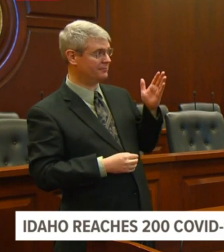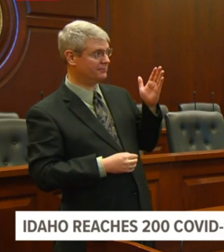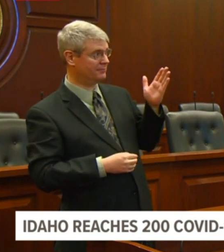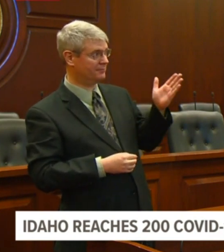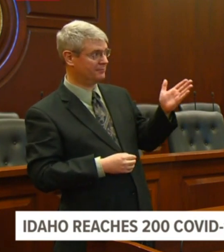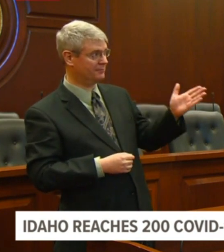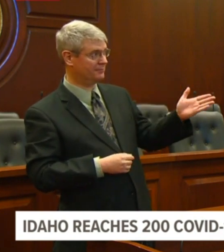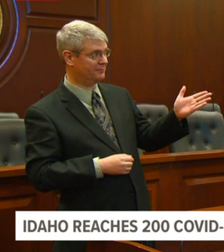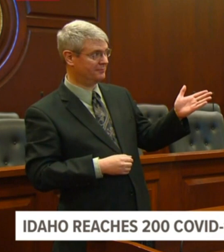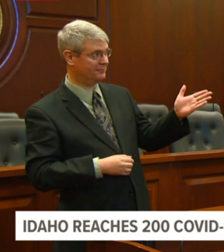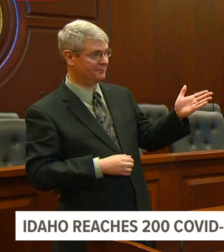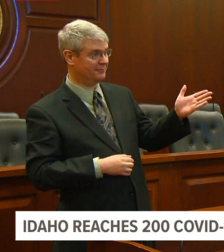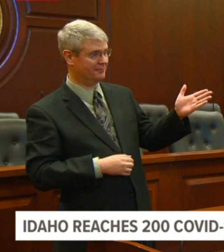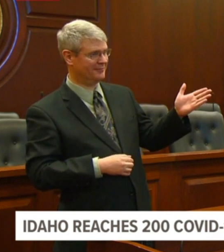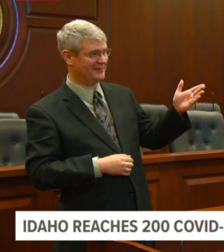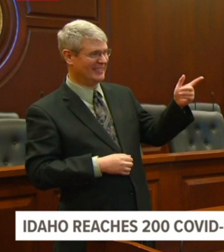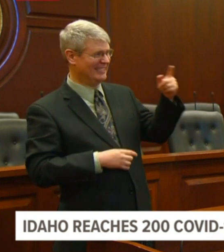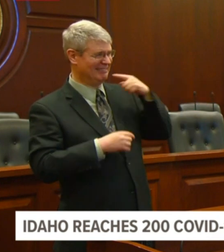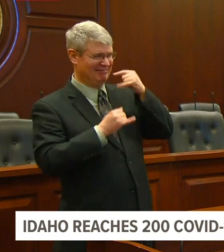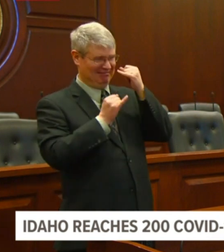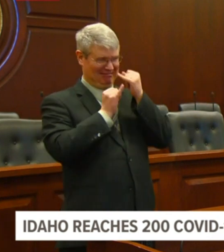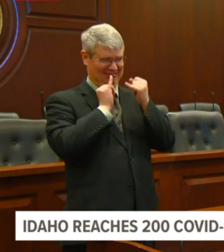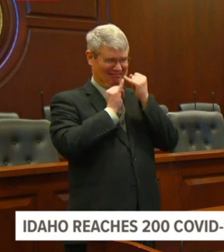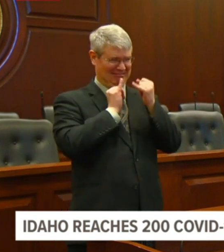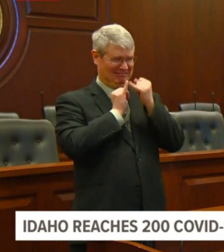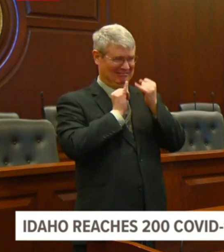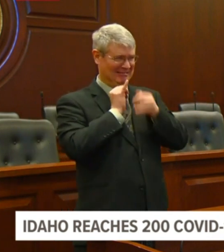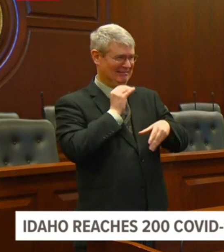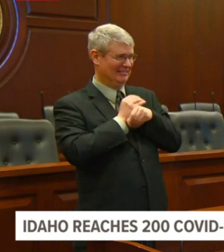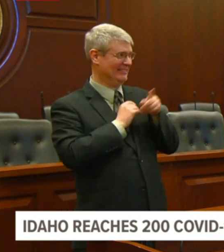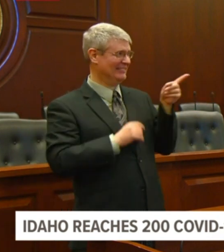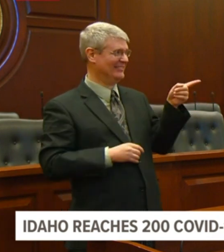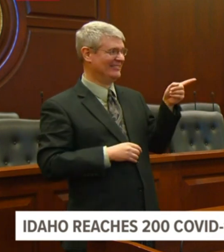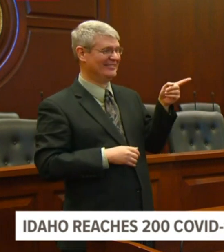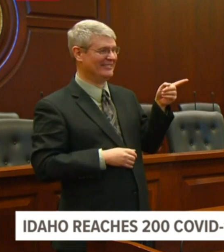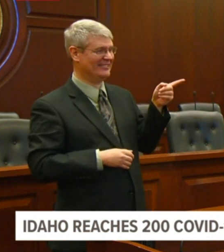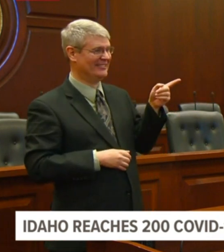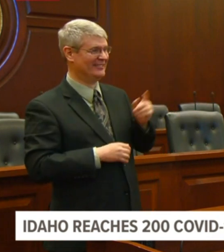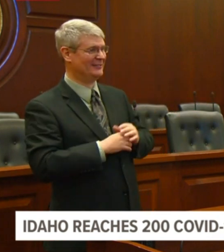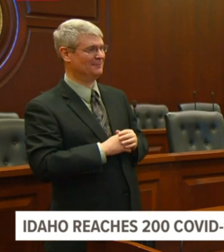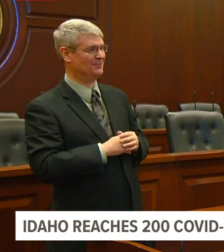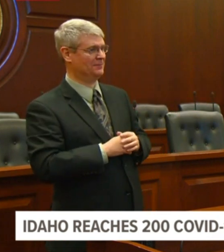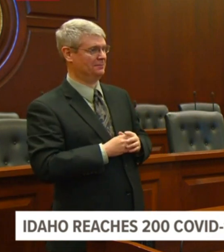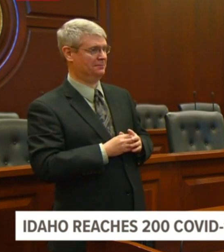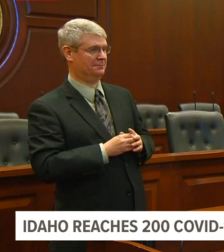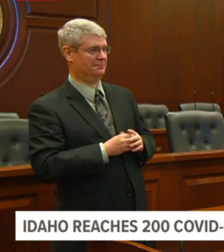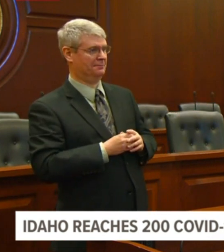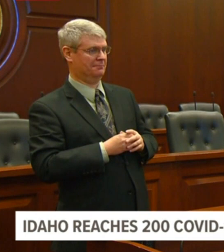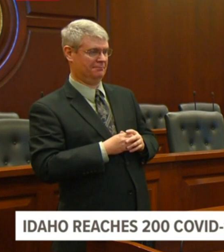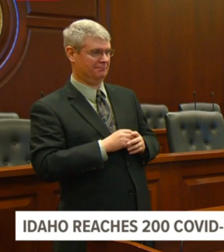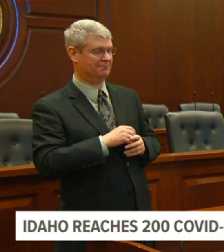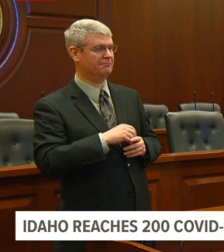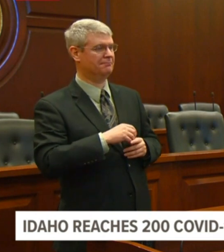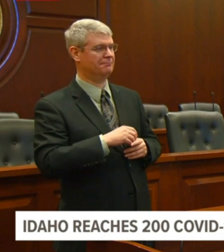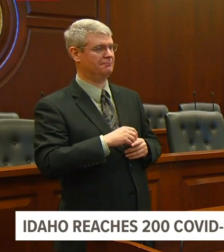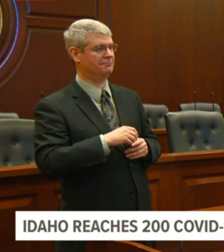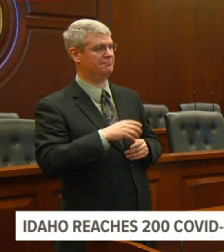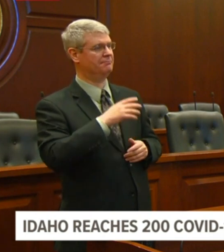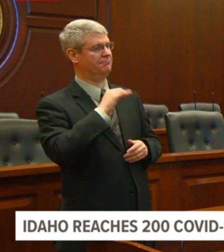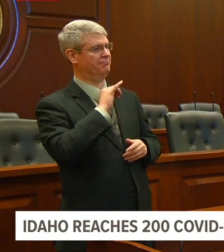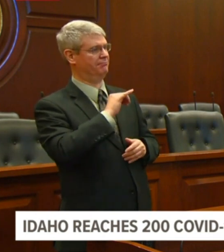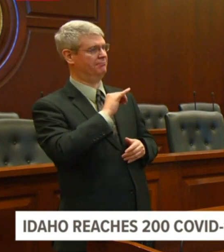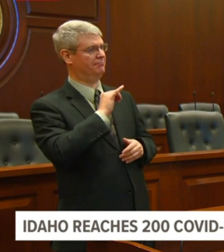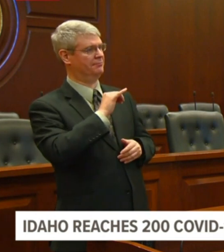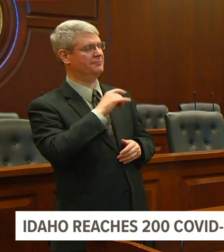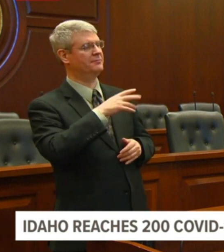All right. Last question. Last question. Uh, so there are shortages of tests, swabs, personal protective equipment at the hospital level, but it's also